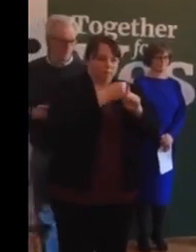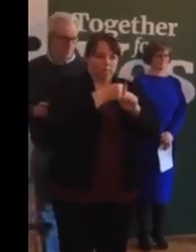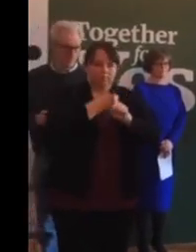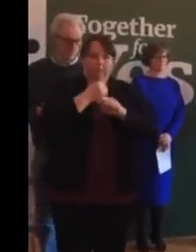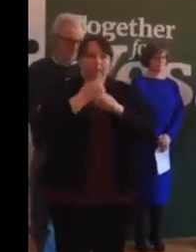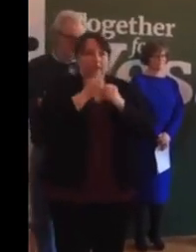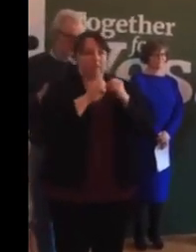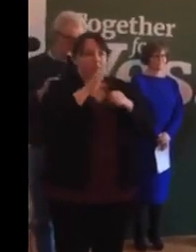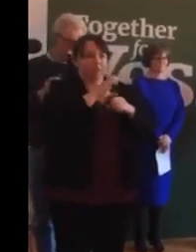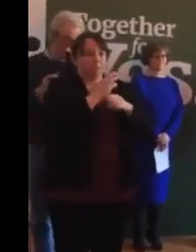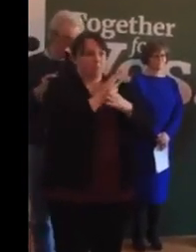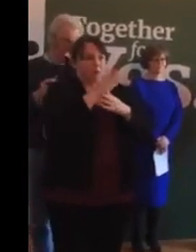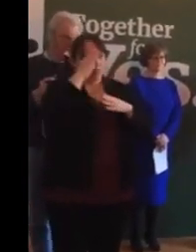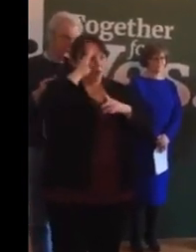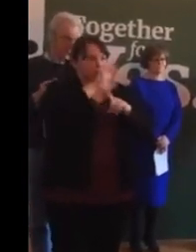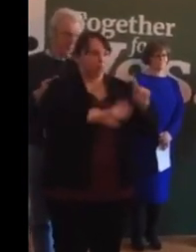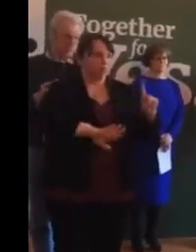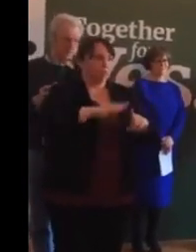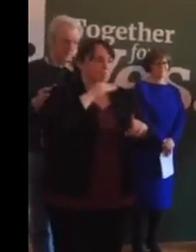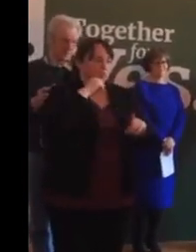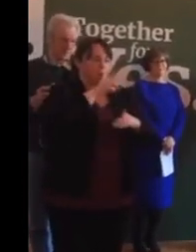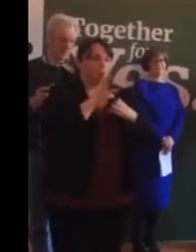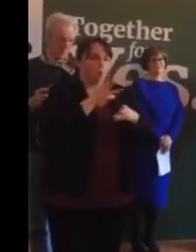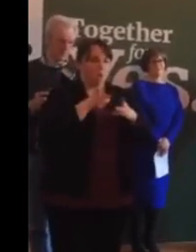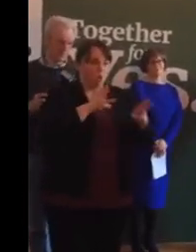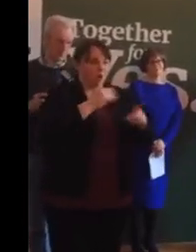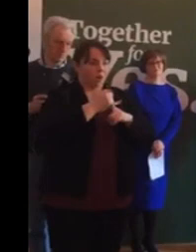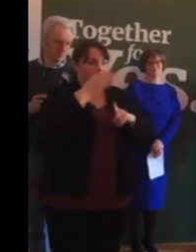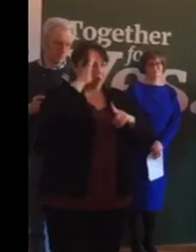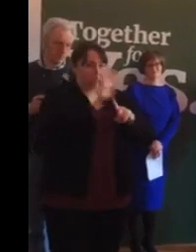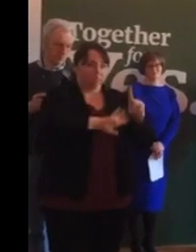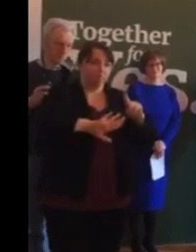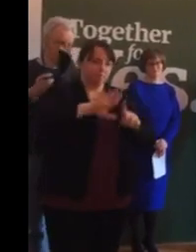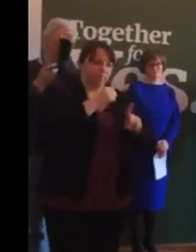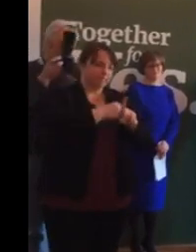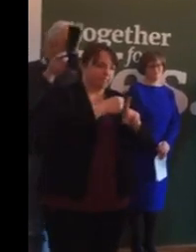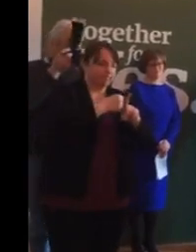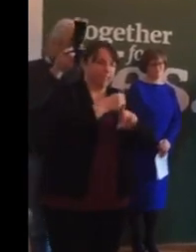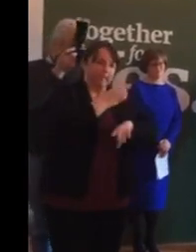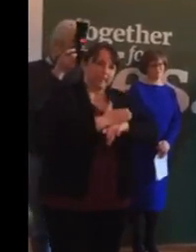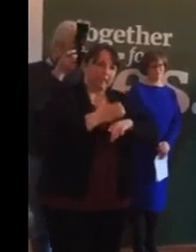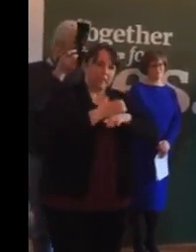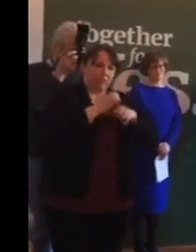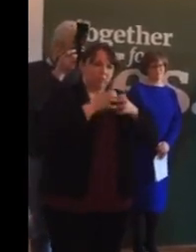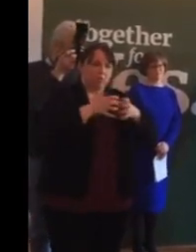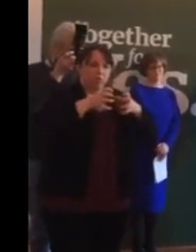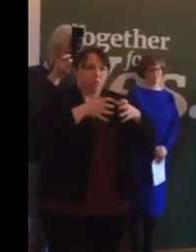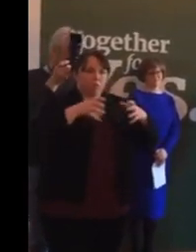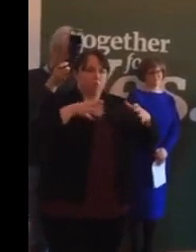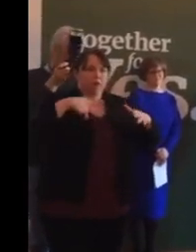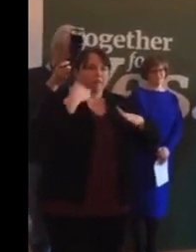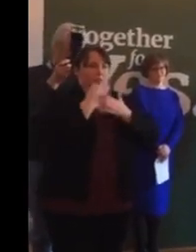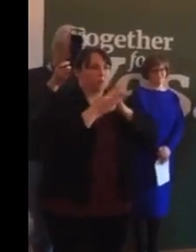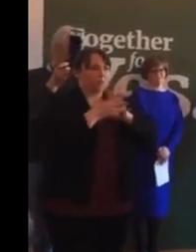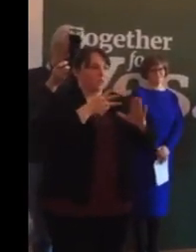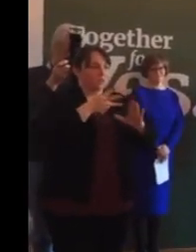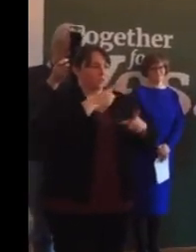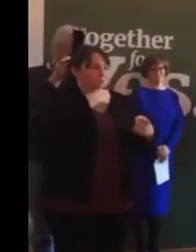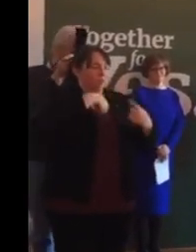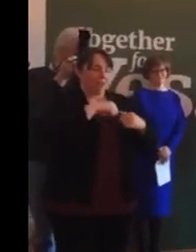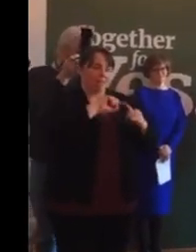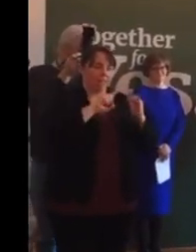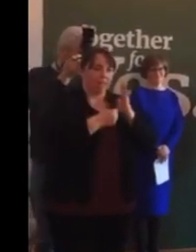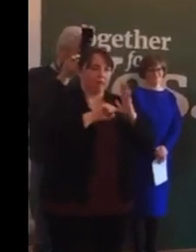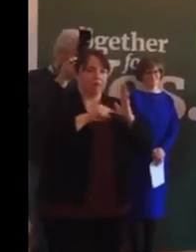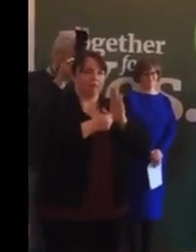and it is vital that this work on the ground continues and builds over the coming weeks. We are a campaign of thousands of